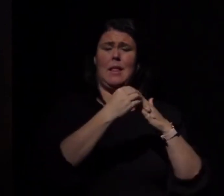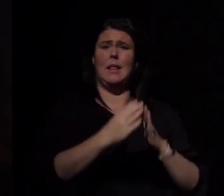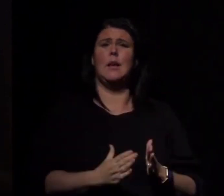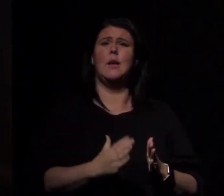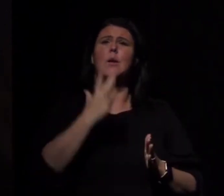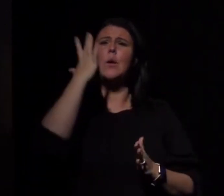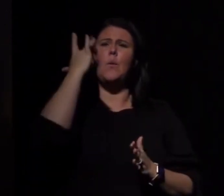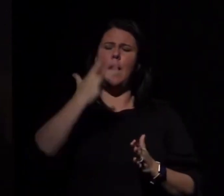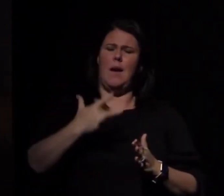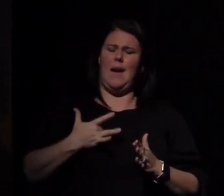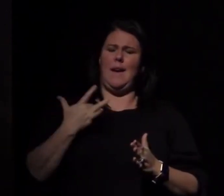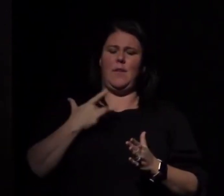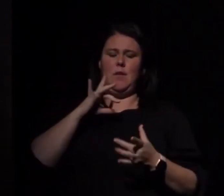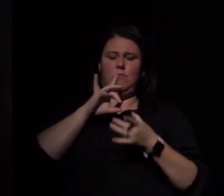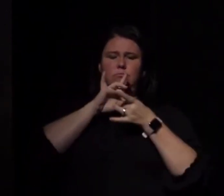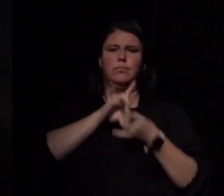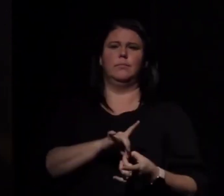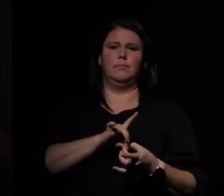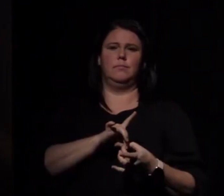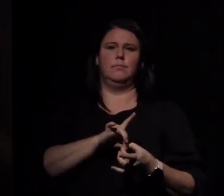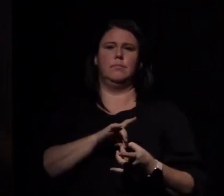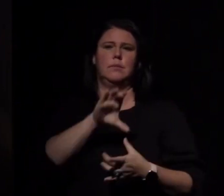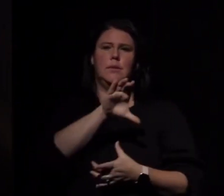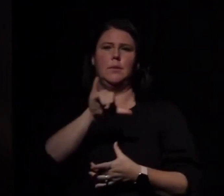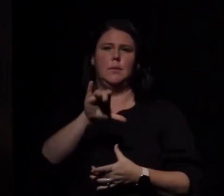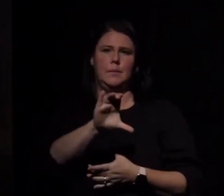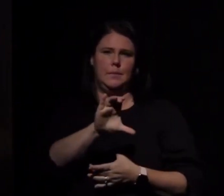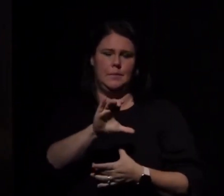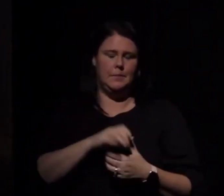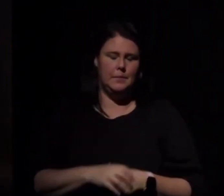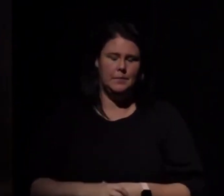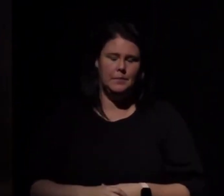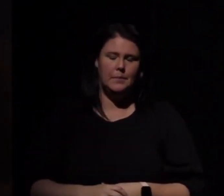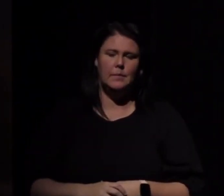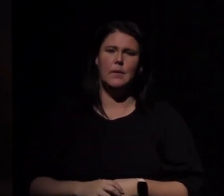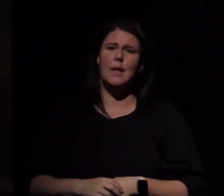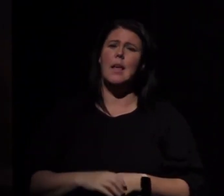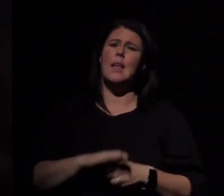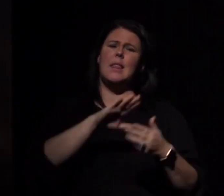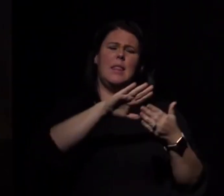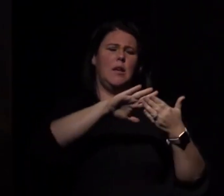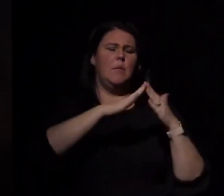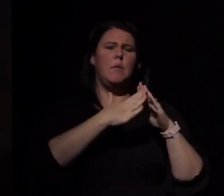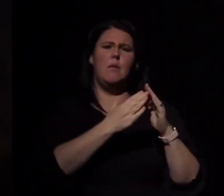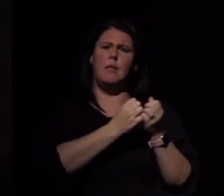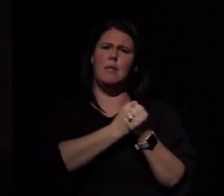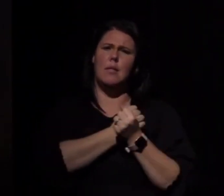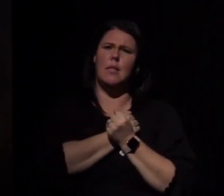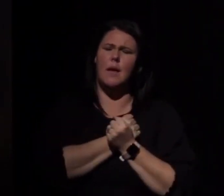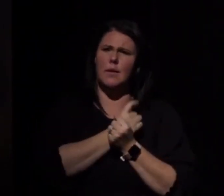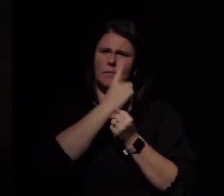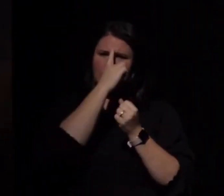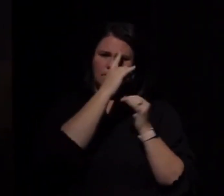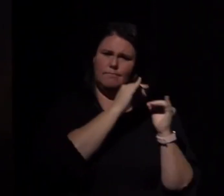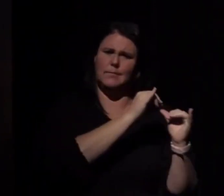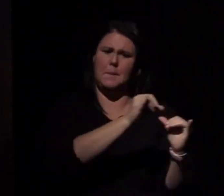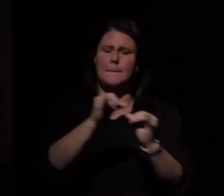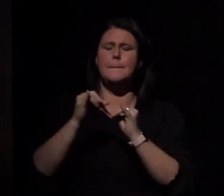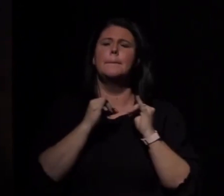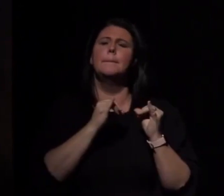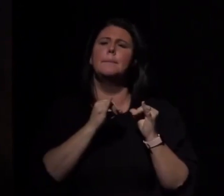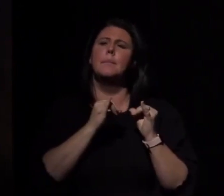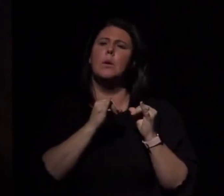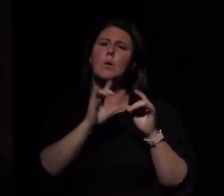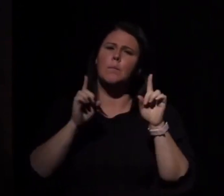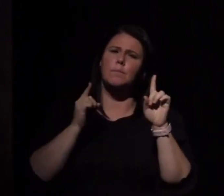sense of belonging that the Community Youth Council fosters. It's the community of loving and like-minded individuals who strive